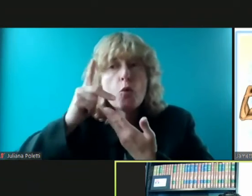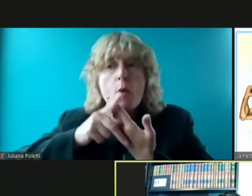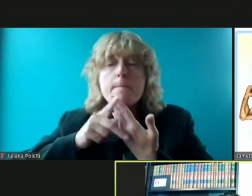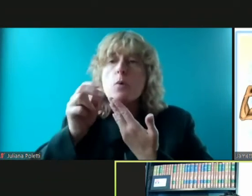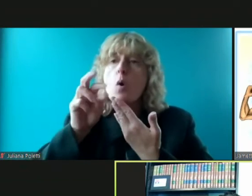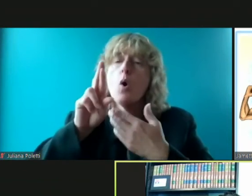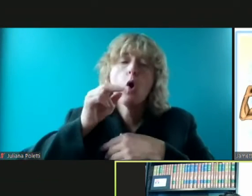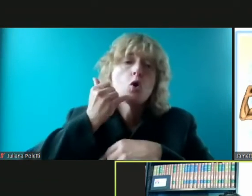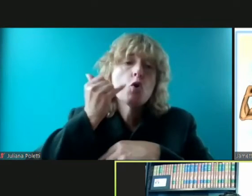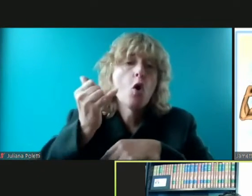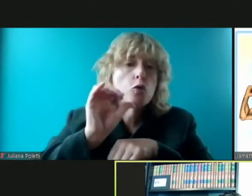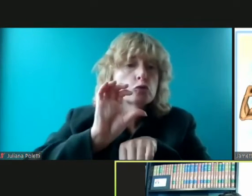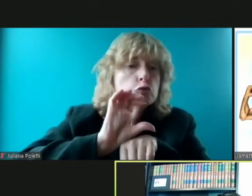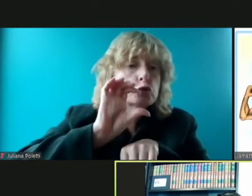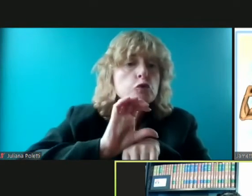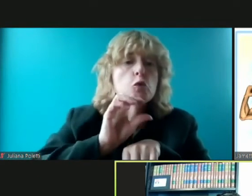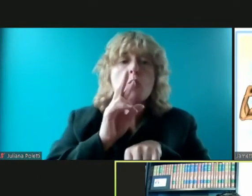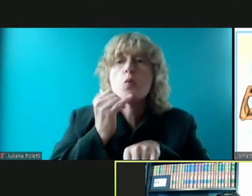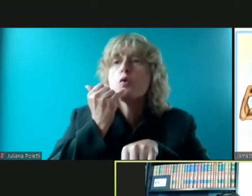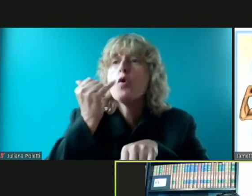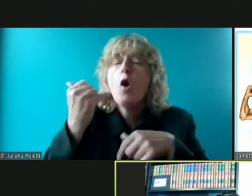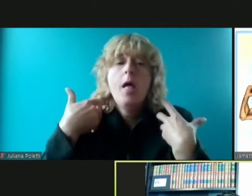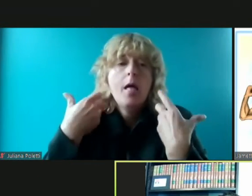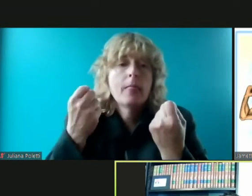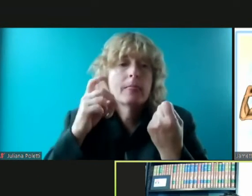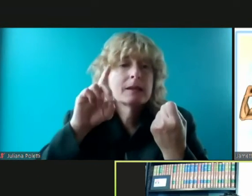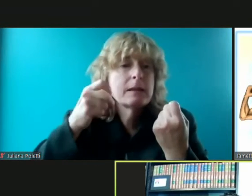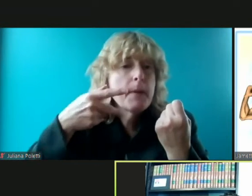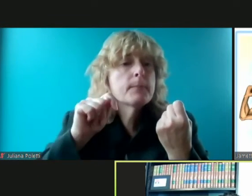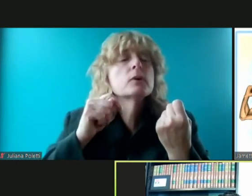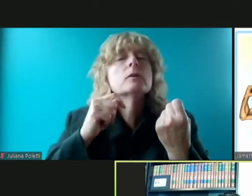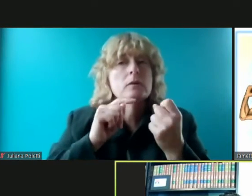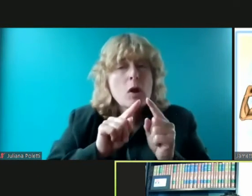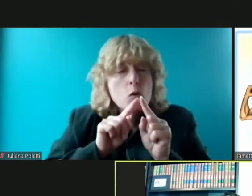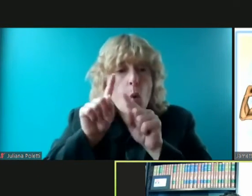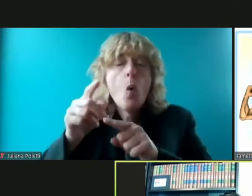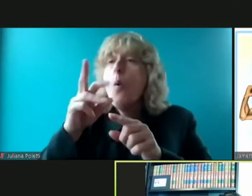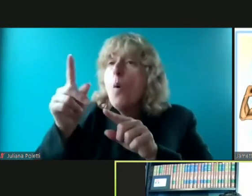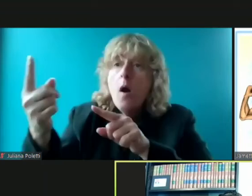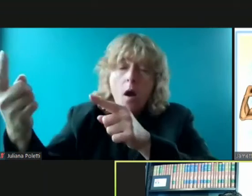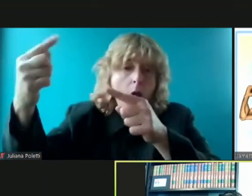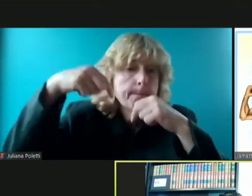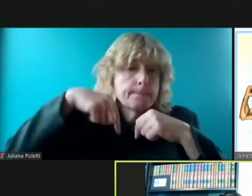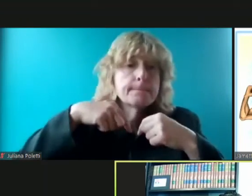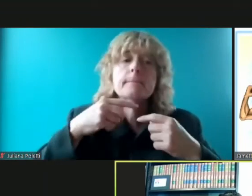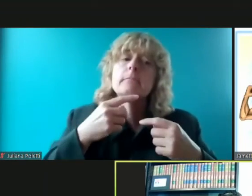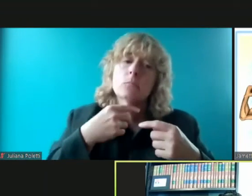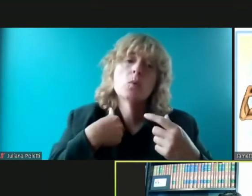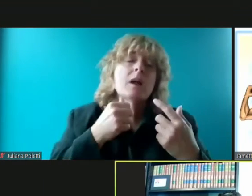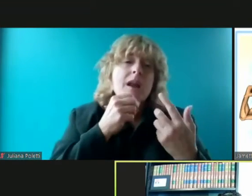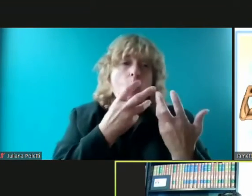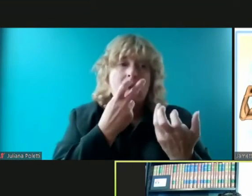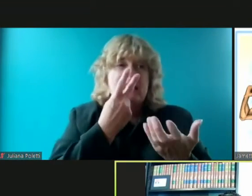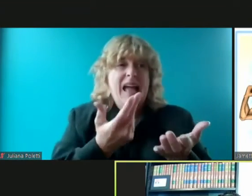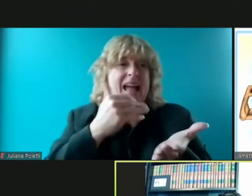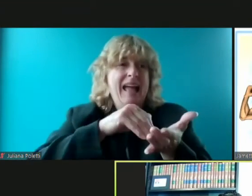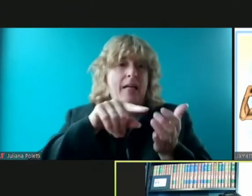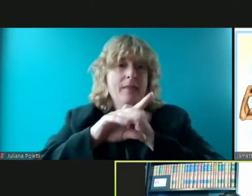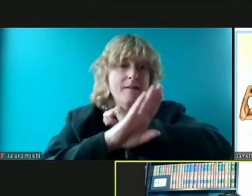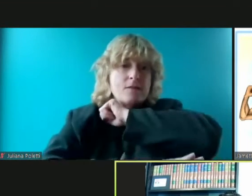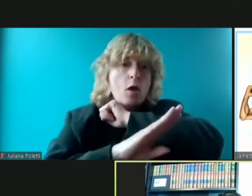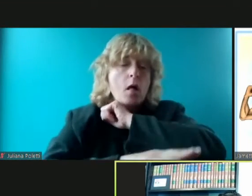and look around and see that we're back in an emergency high level of of infections and illness situation